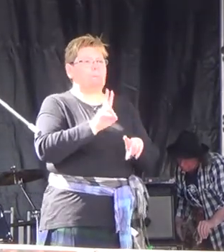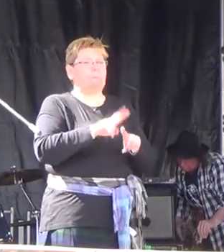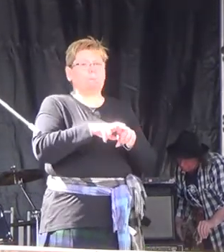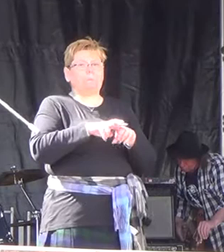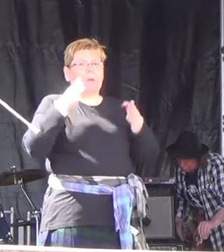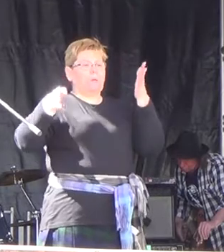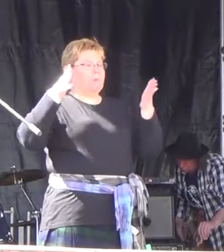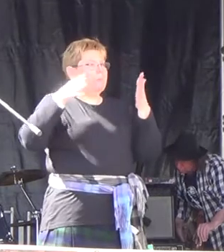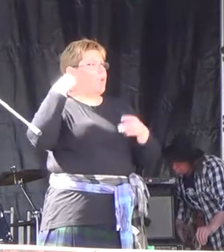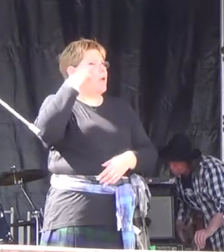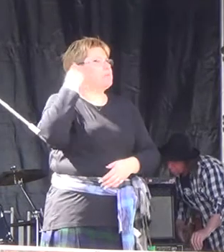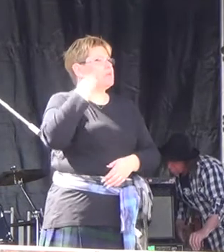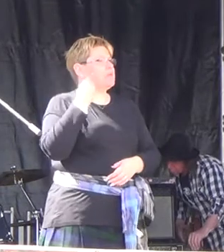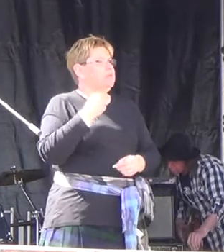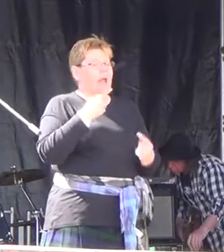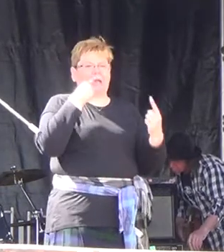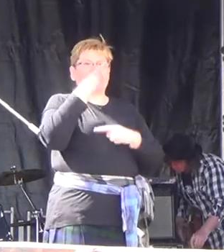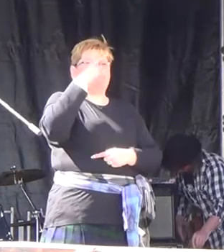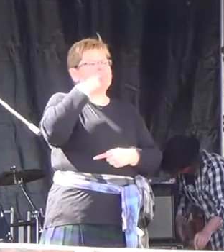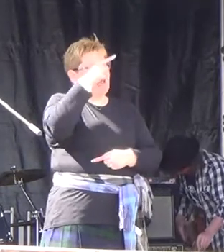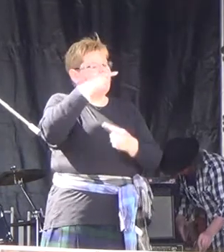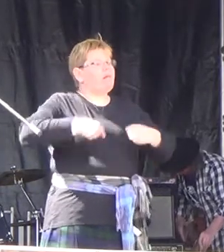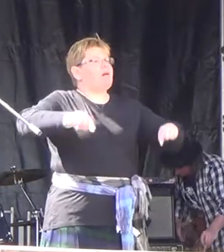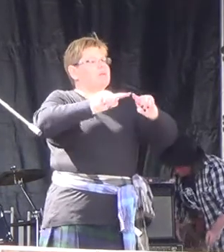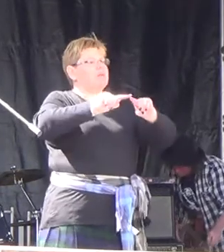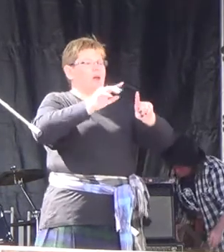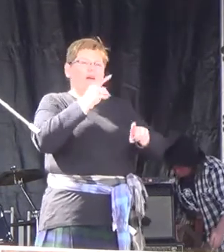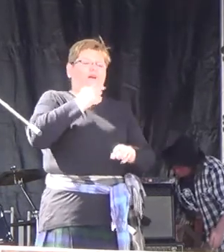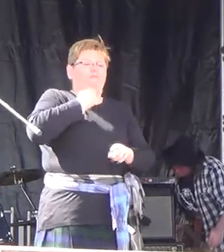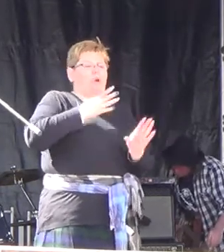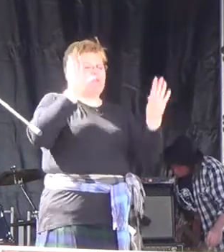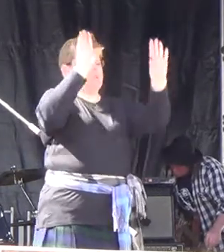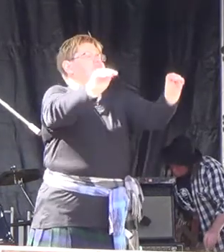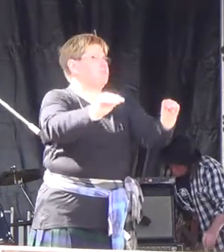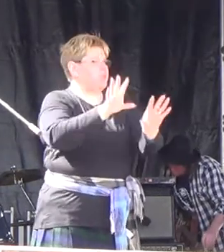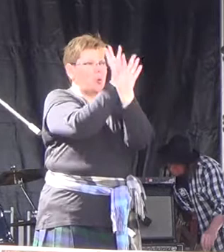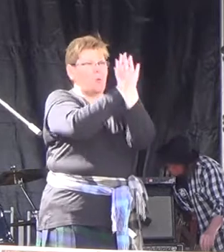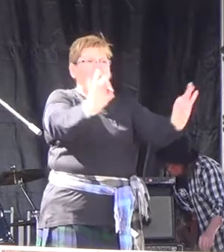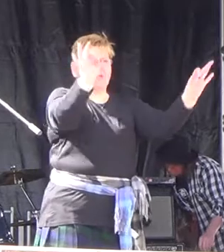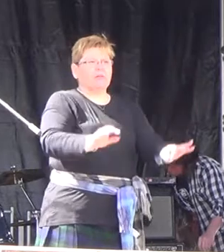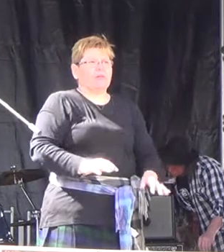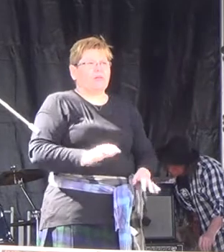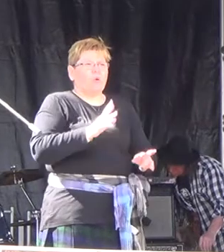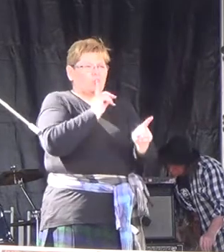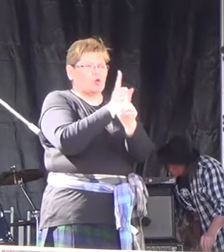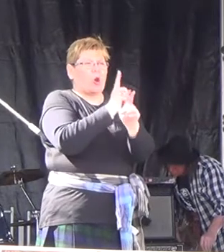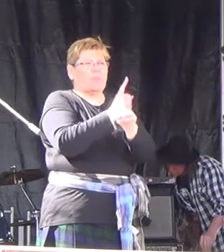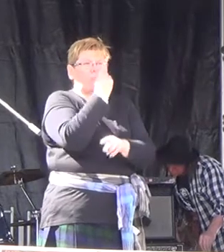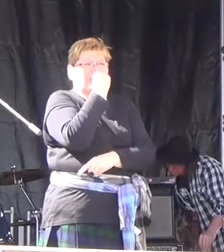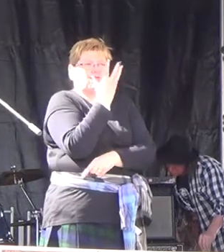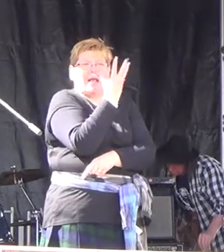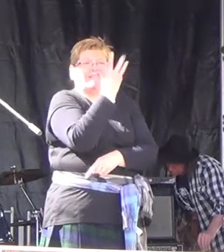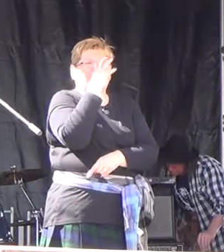both sides of Westminster and dictating to us that we cannot have a voice, that it's not democratic. Now, we're only talking about a potential 50